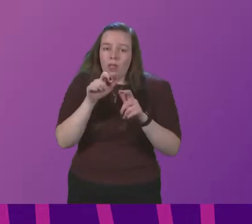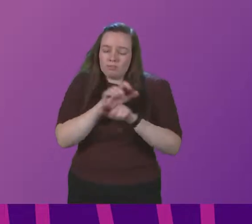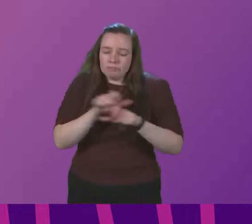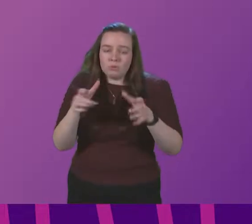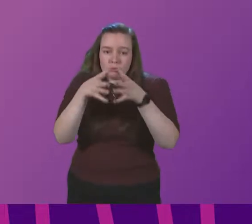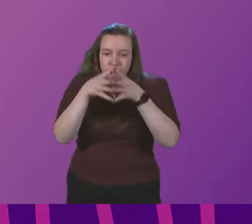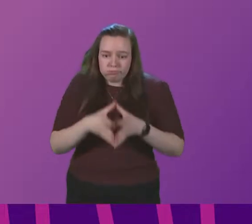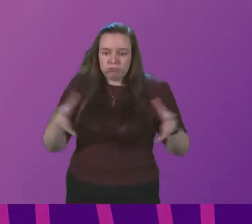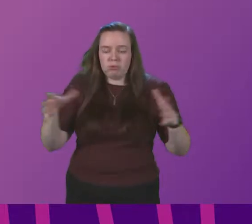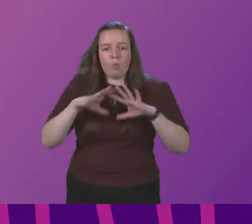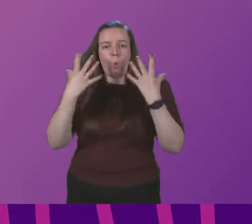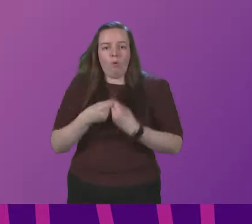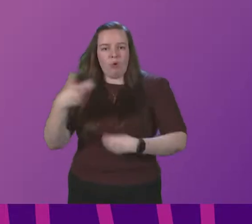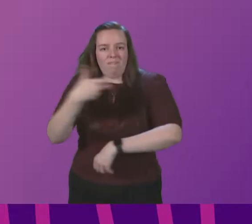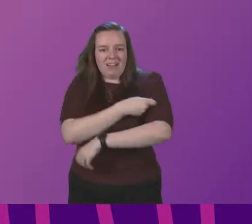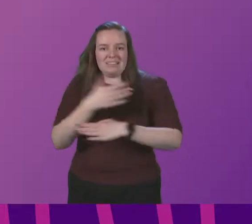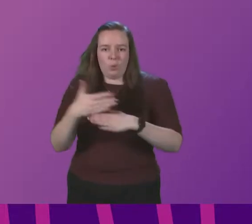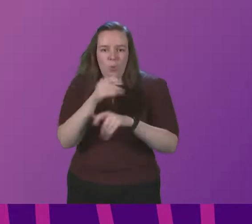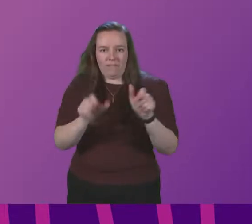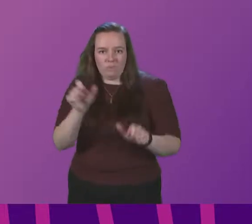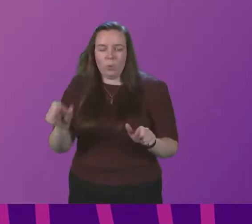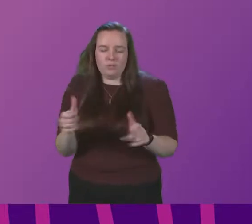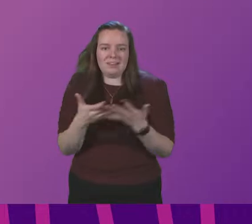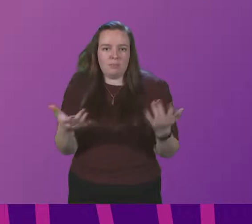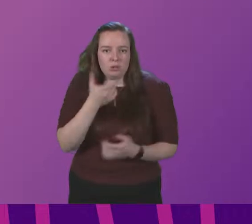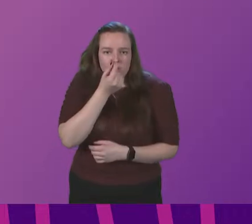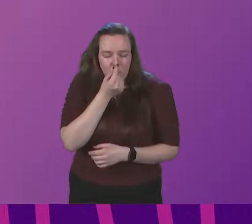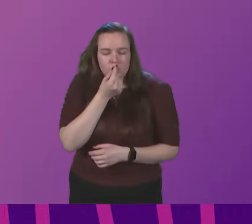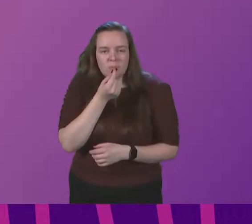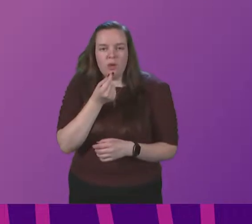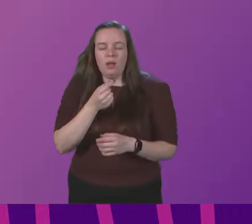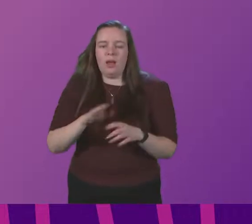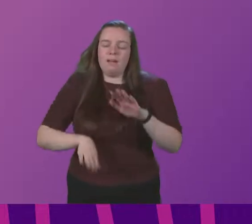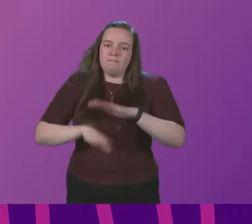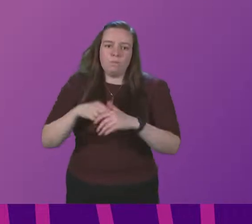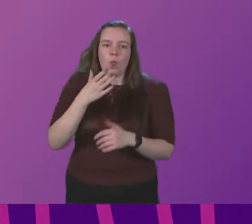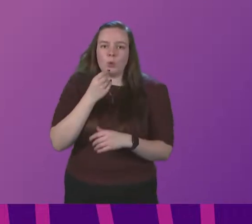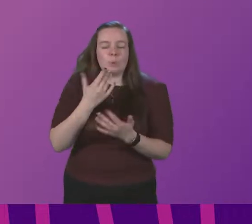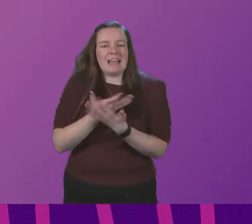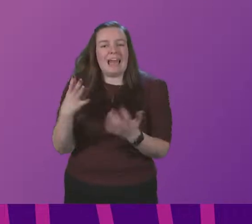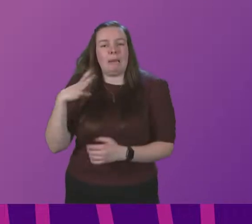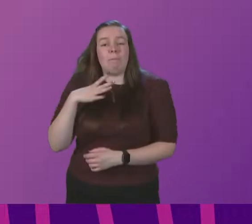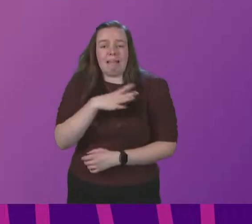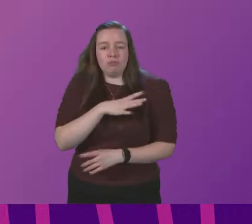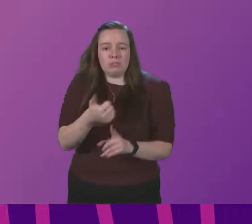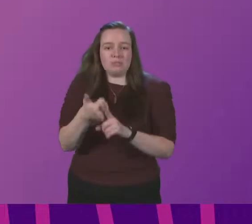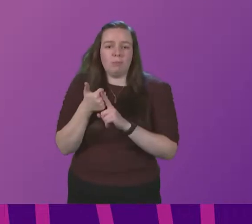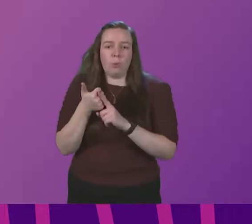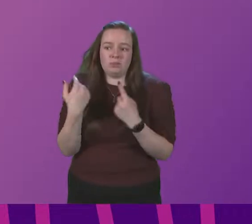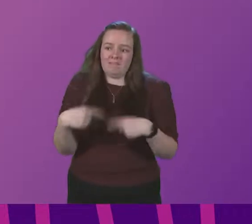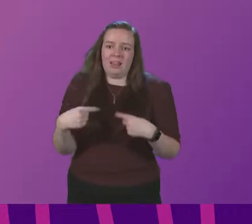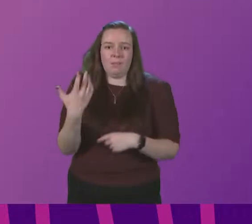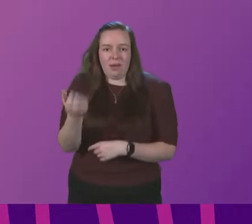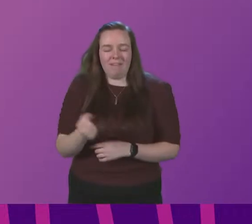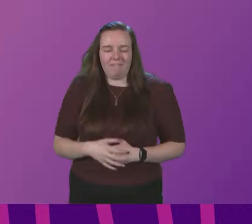the size of the overall vaccination workforce as much as possible and make full use of any military support that is available.